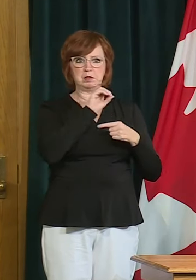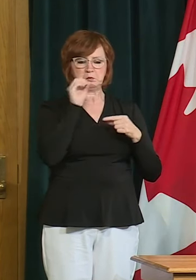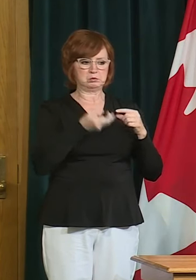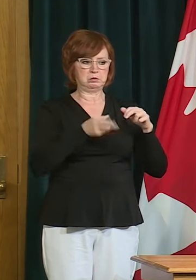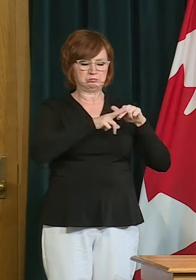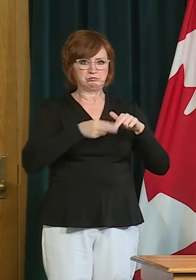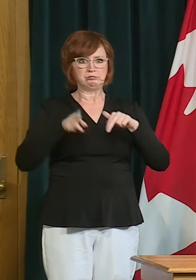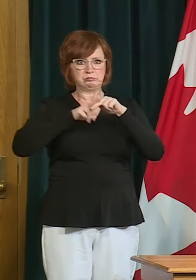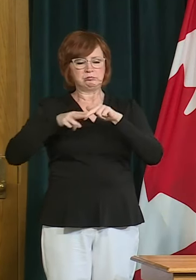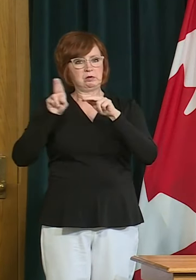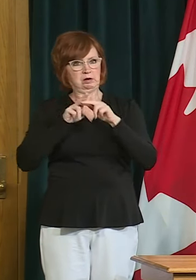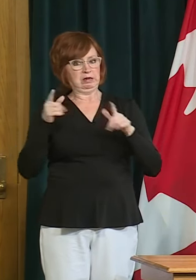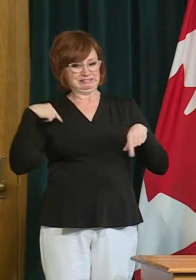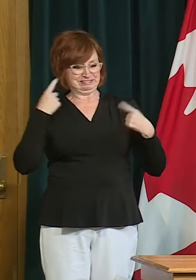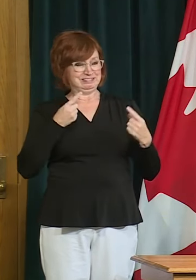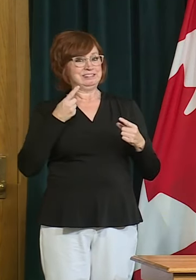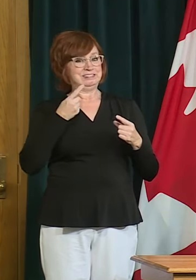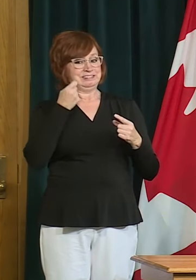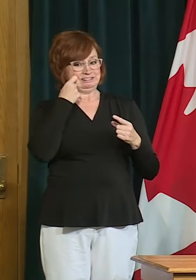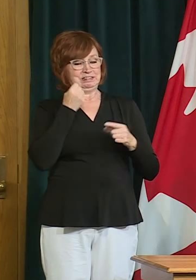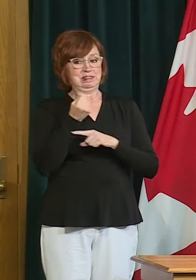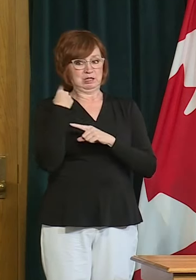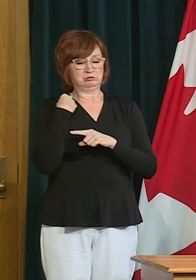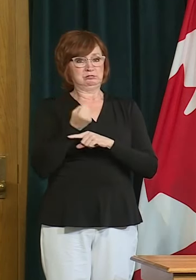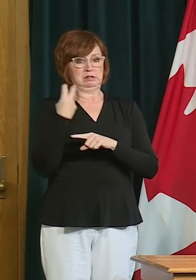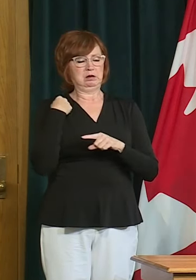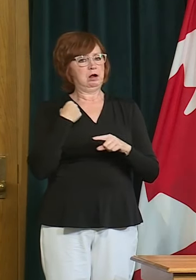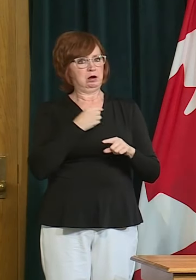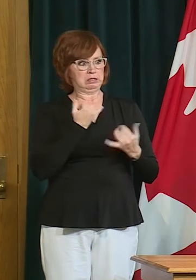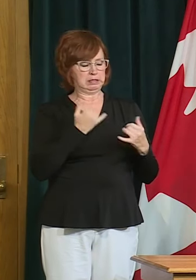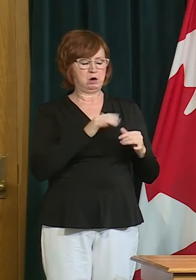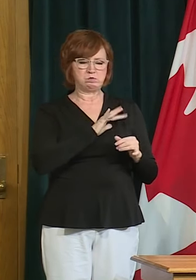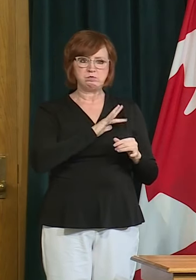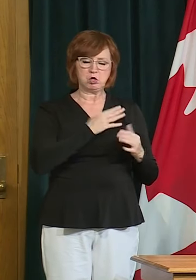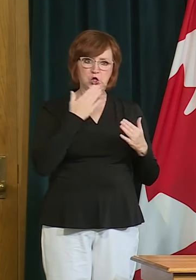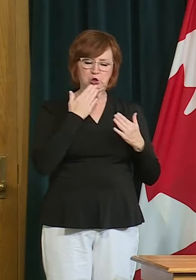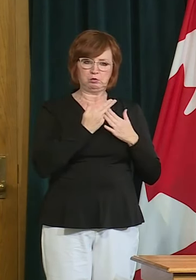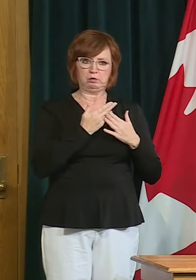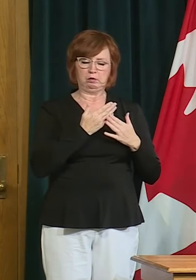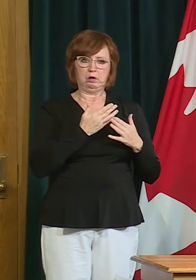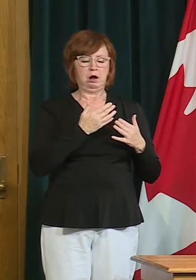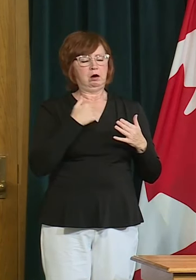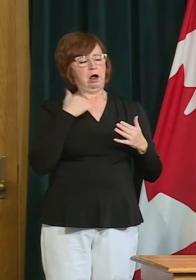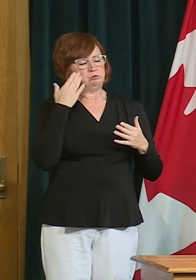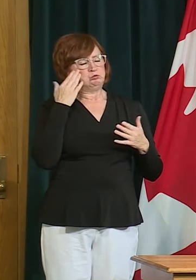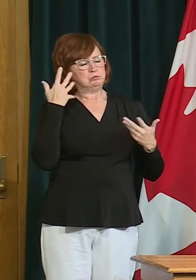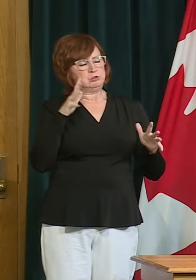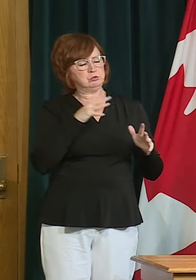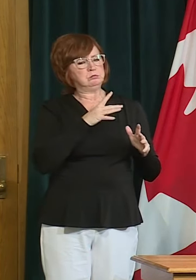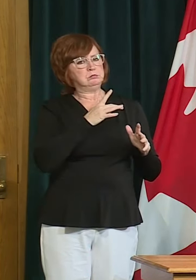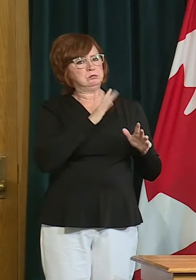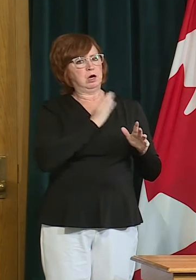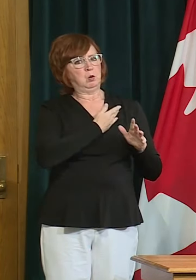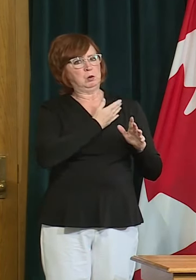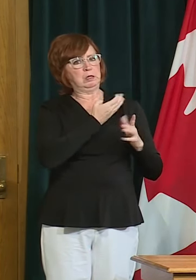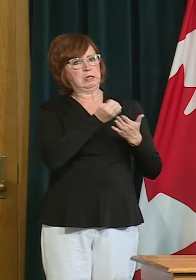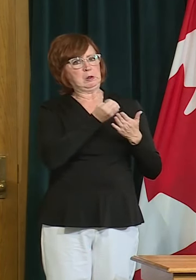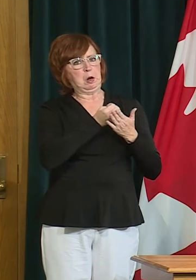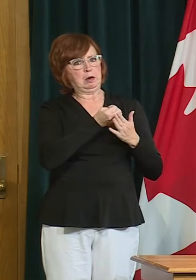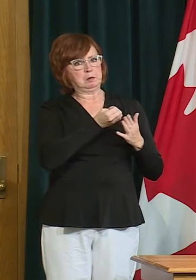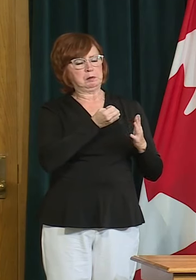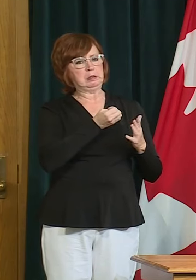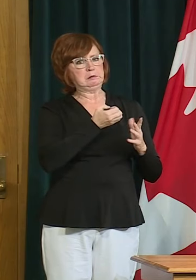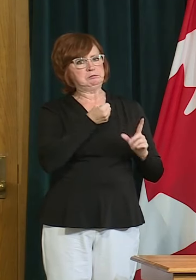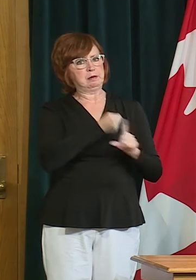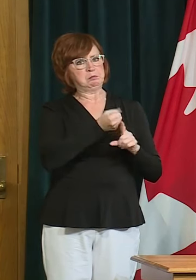every provincial economy has taken a hit and we are no exception, Saskatchewan has been able to keep more of our economy going and more people